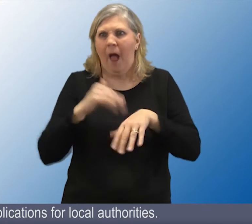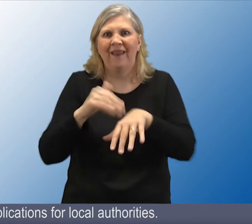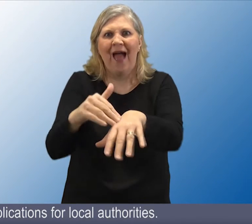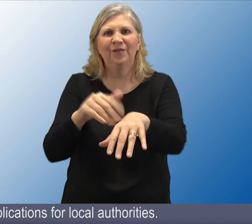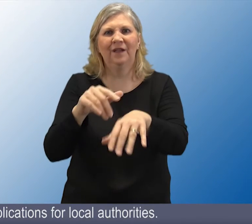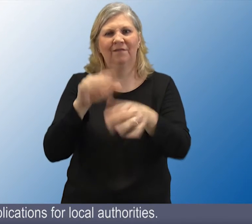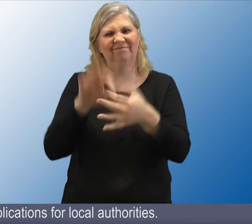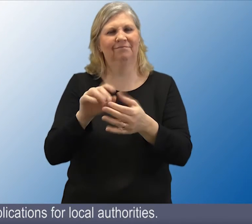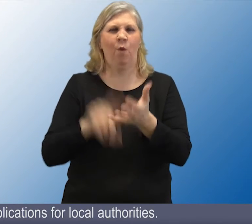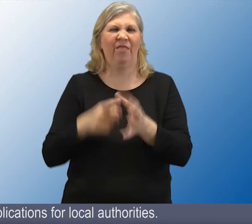authorities.